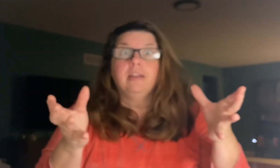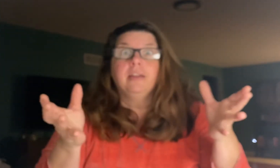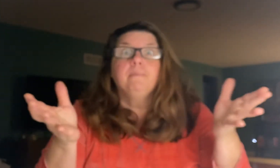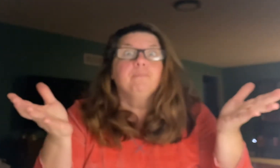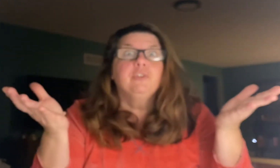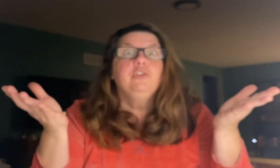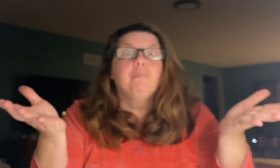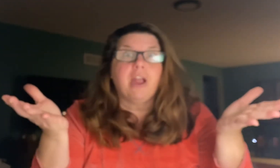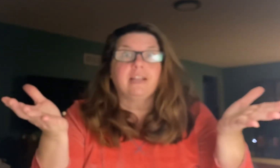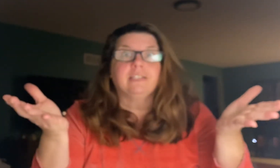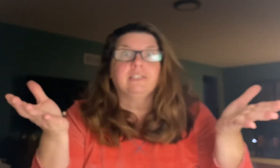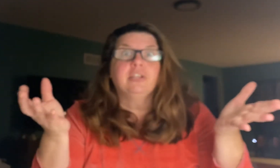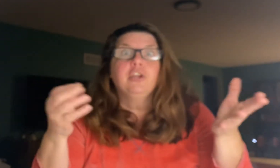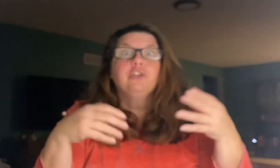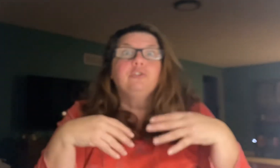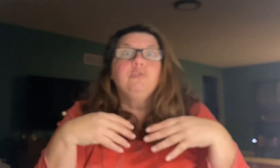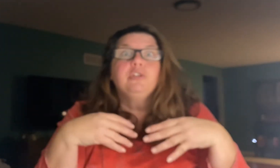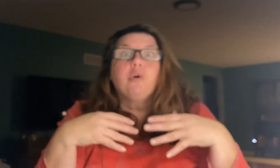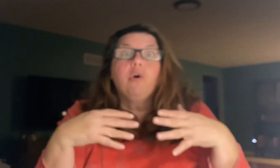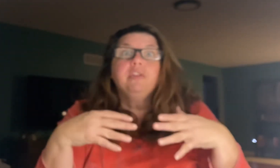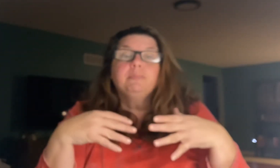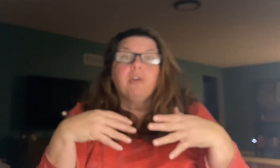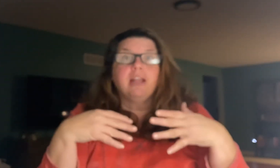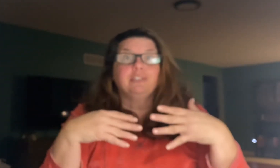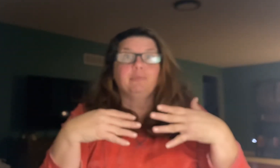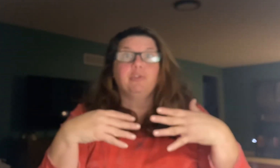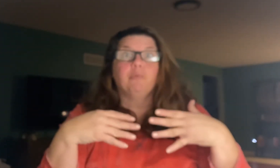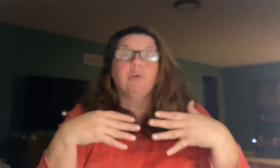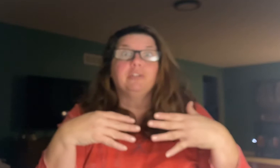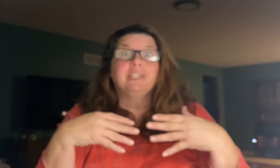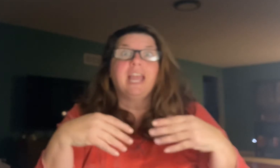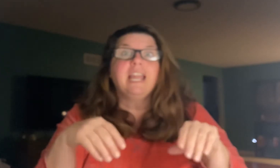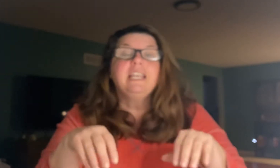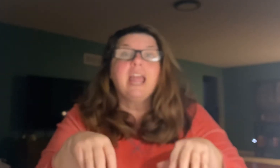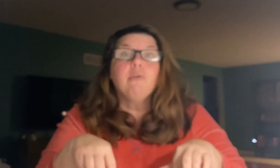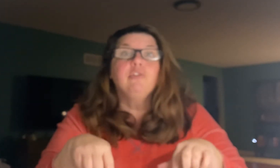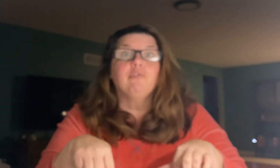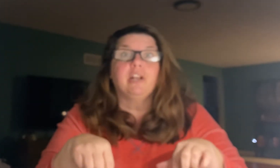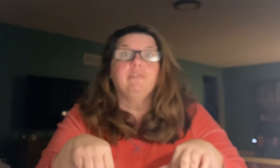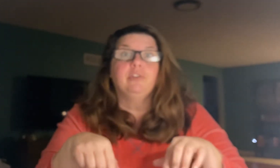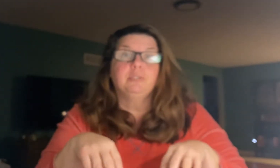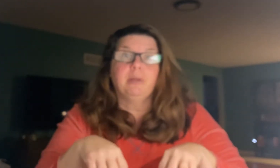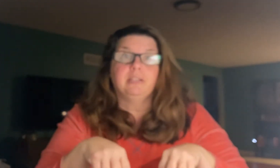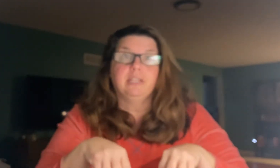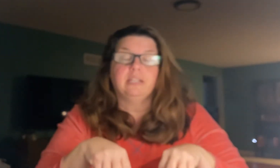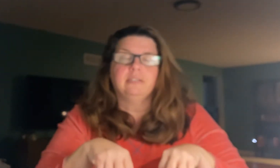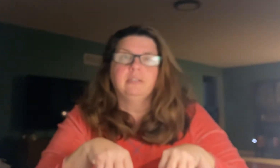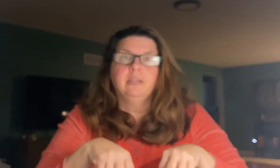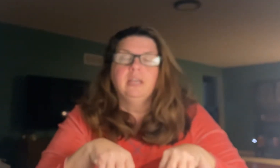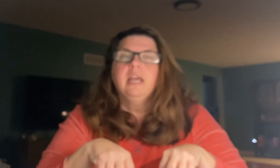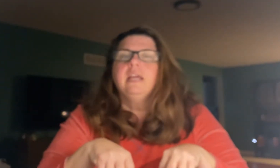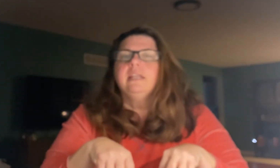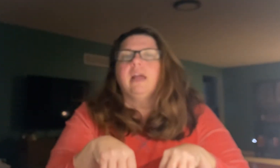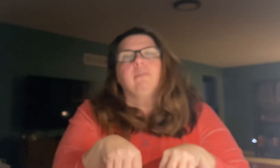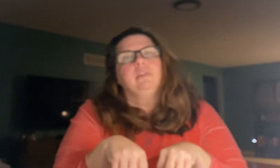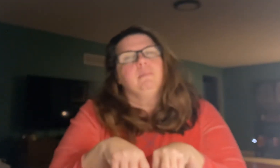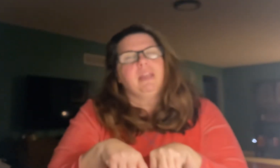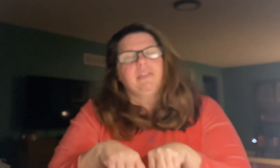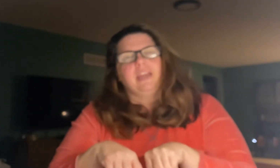you practiced. So you did all this practice with your words, and now you're ready for your spelling test. Now, you might think,